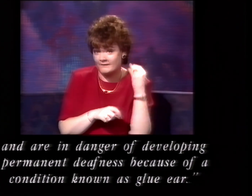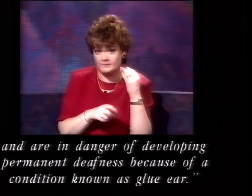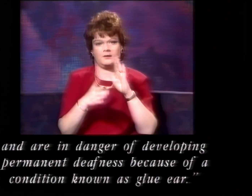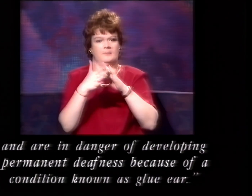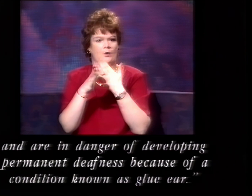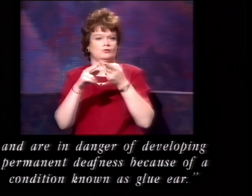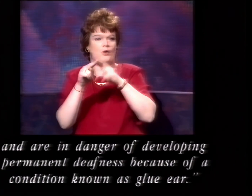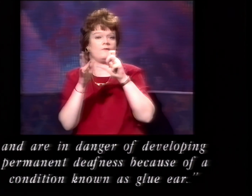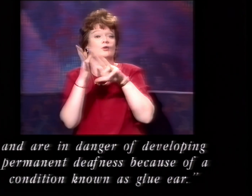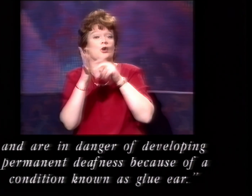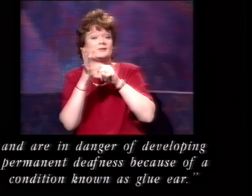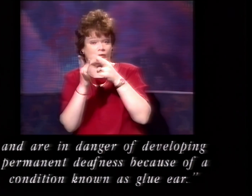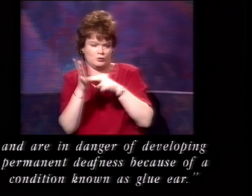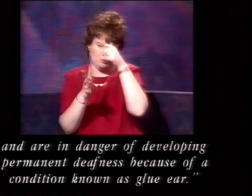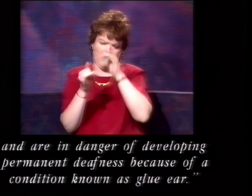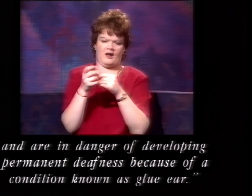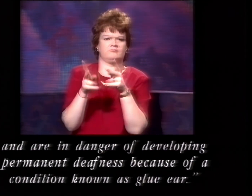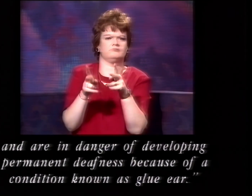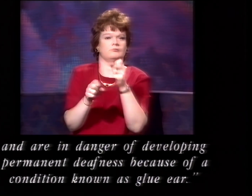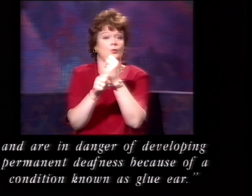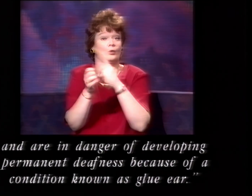deafness because of a condition known as glue ear.